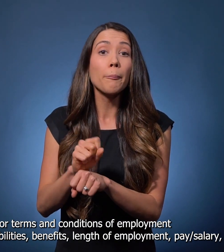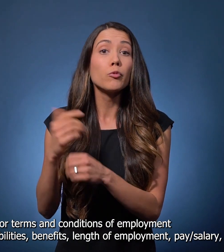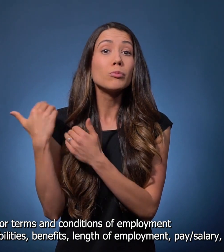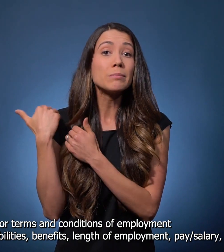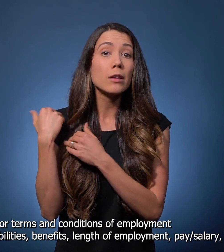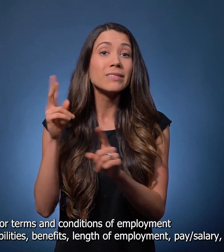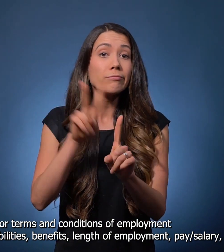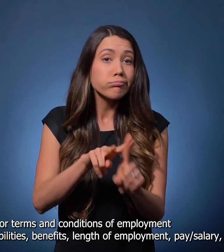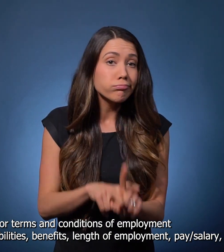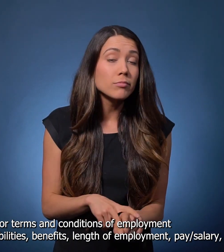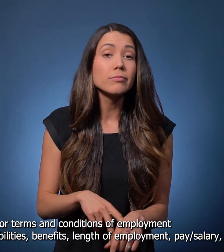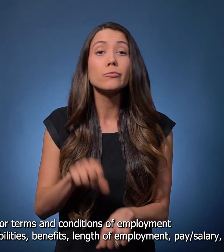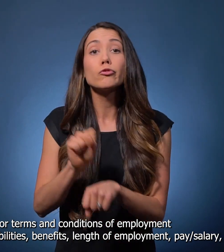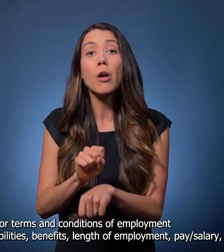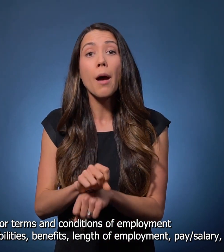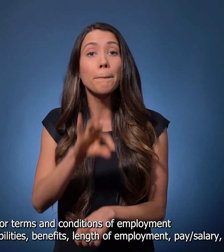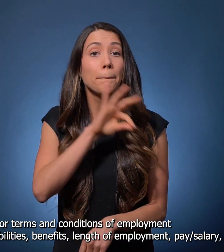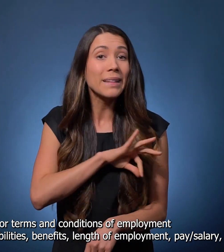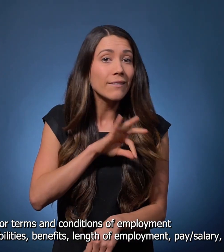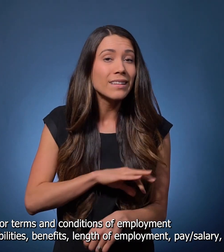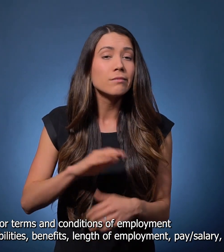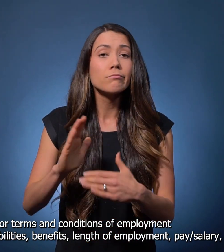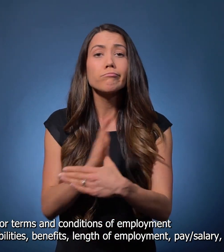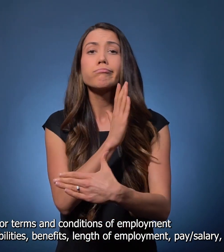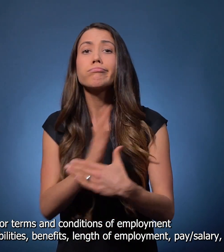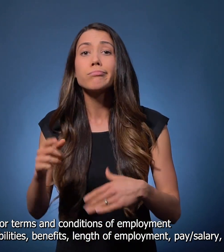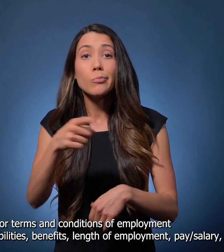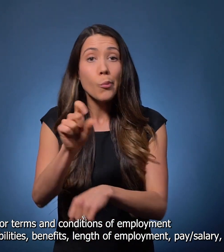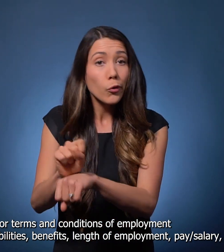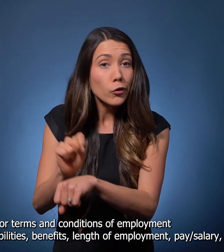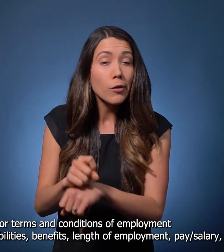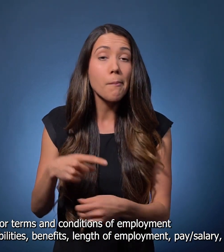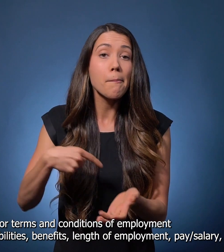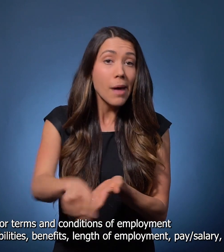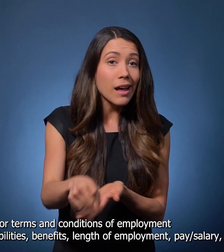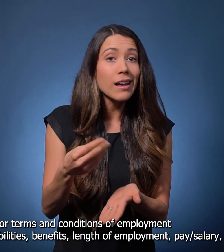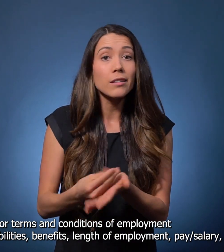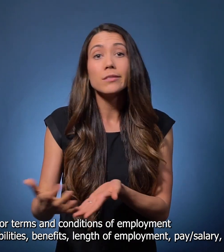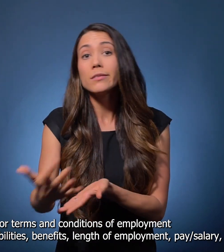benefits, length of employment, pay, salary, etc.